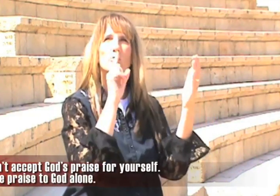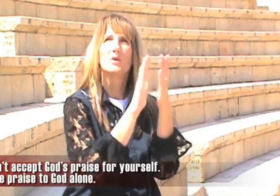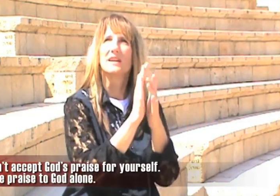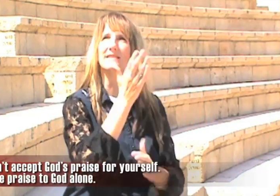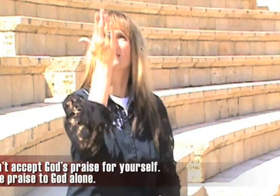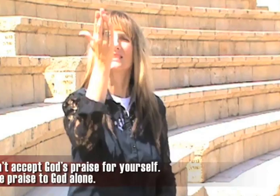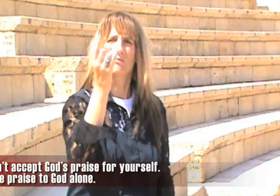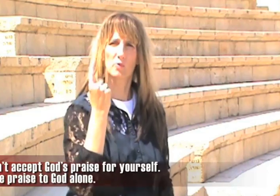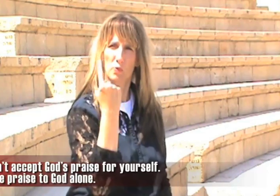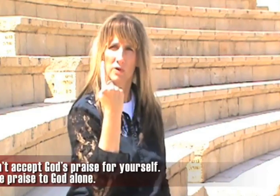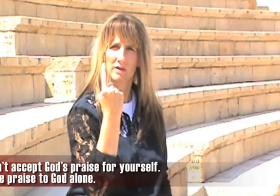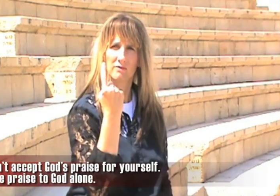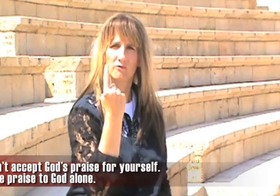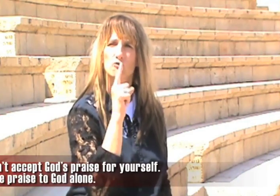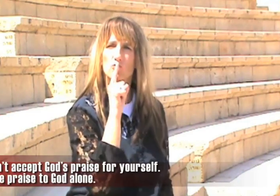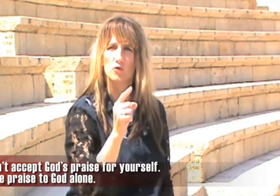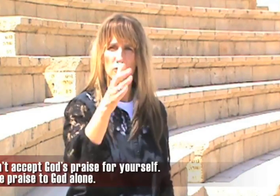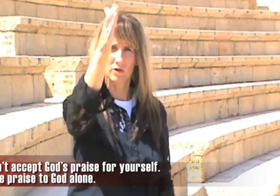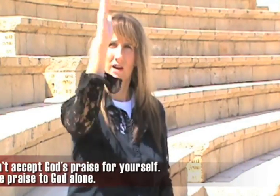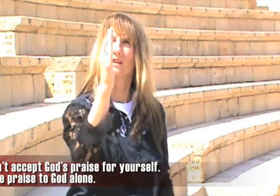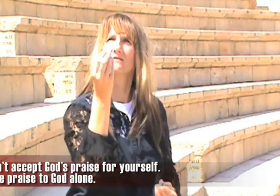accept praise. We need to only praise God alone.